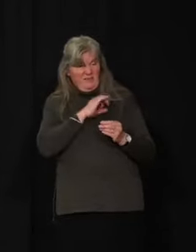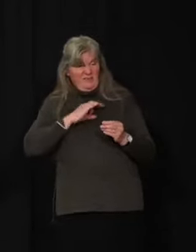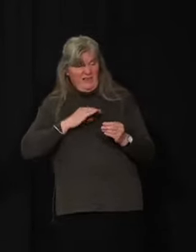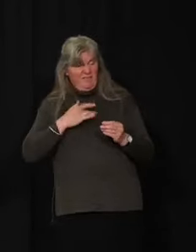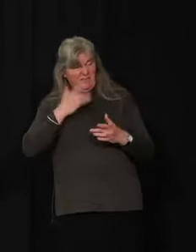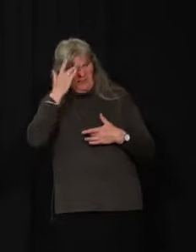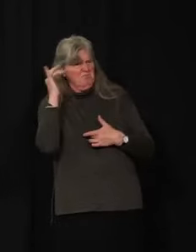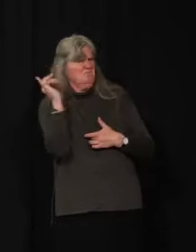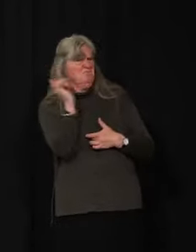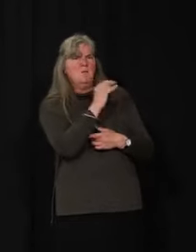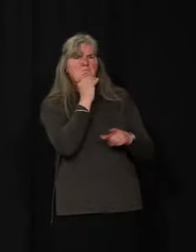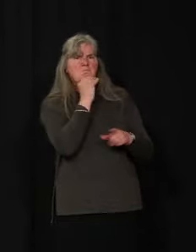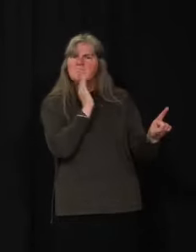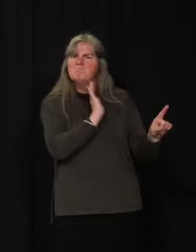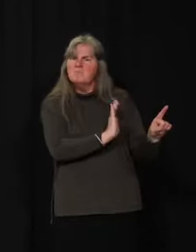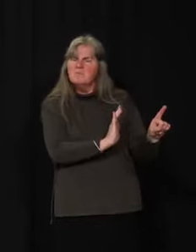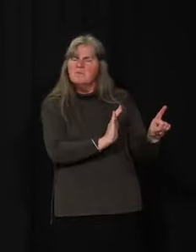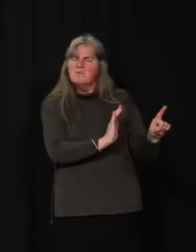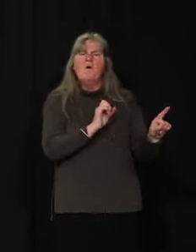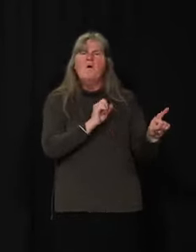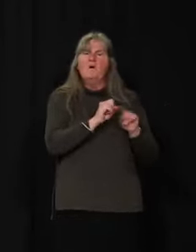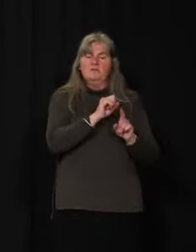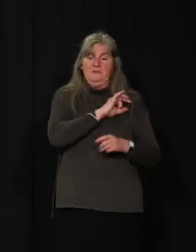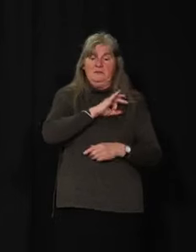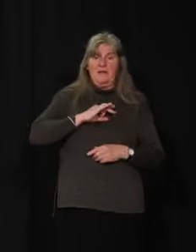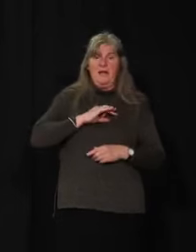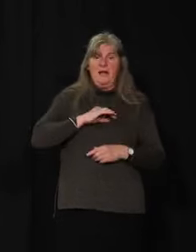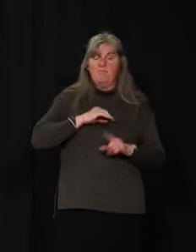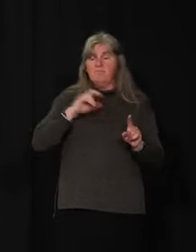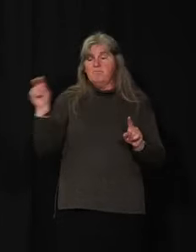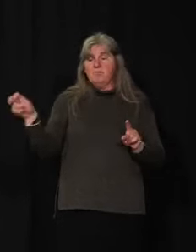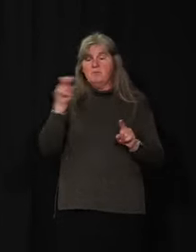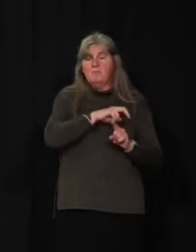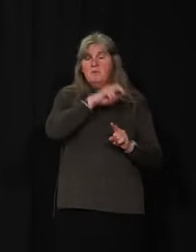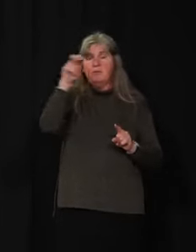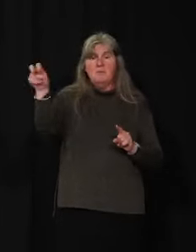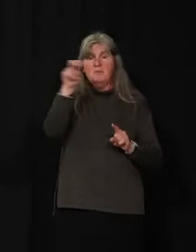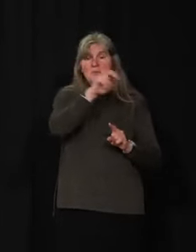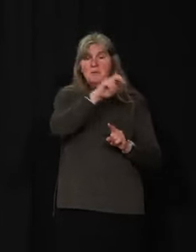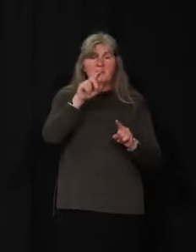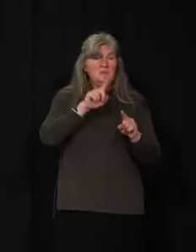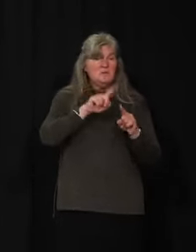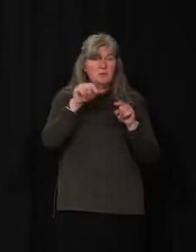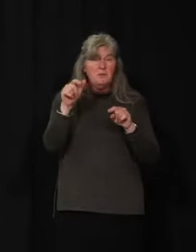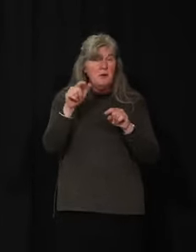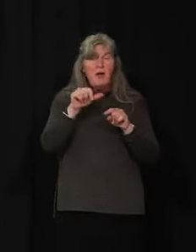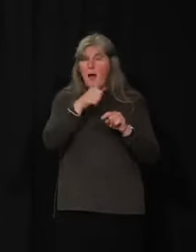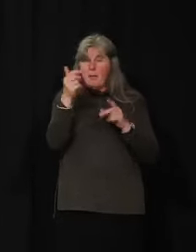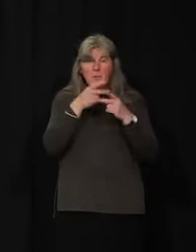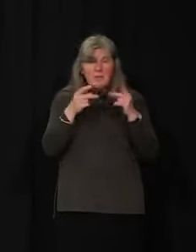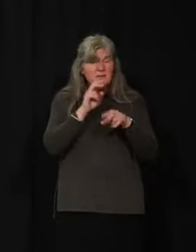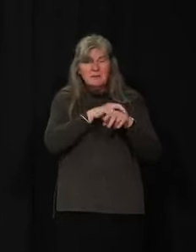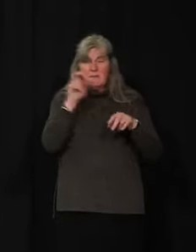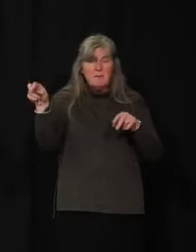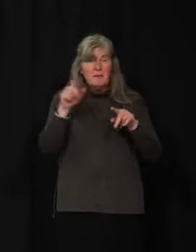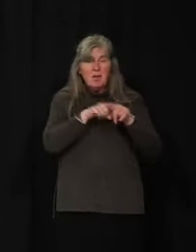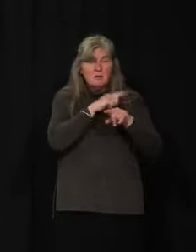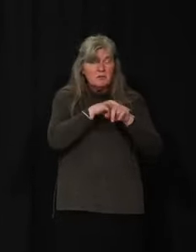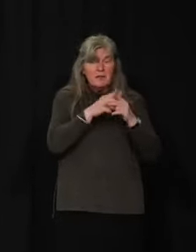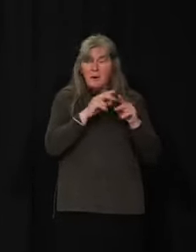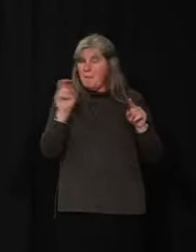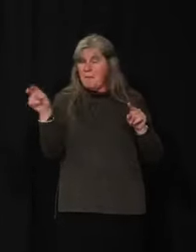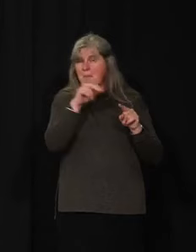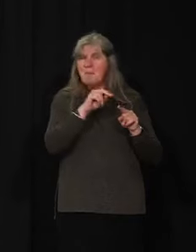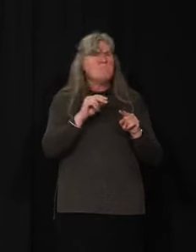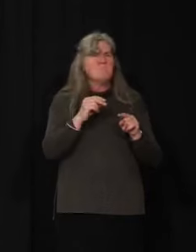sick, and staff moving between facilities is very, very limited. Extra training is